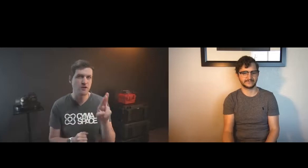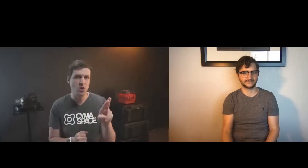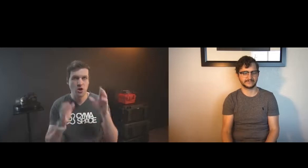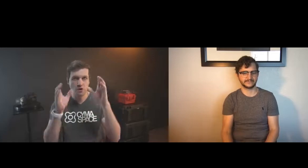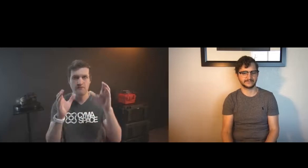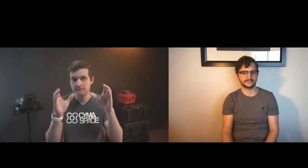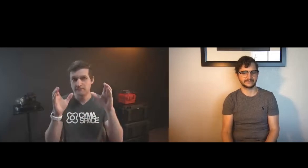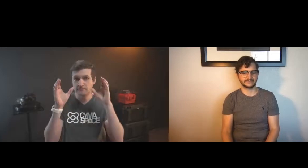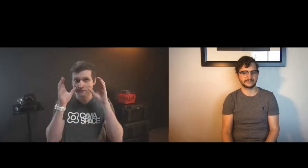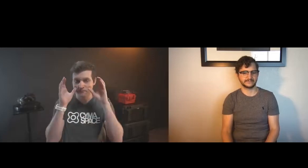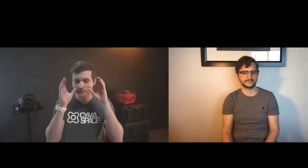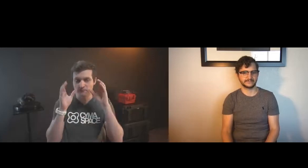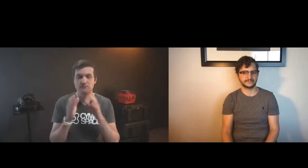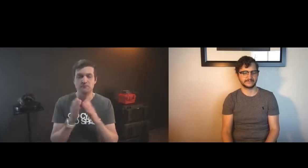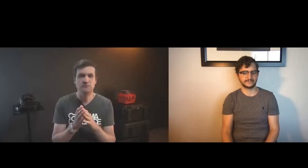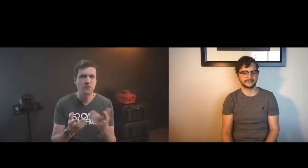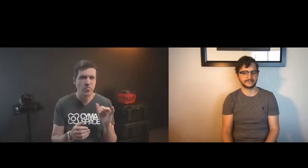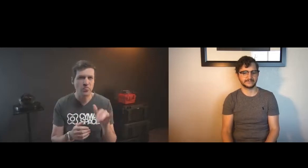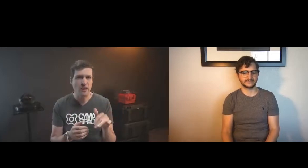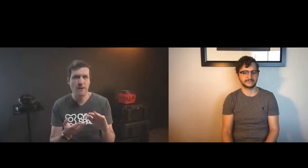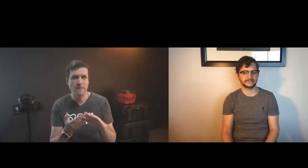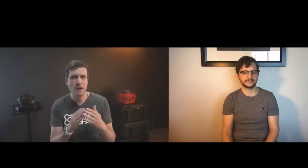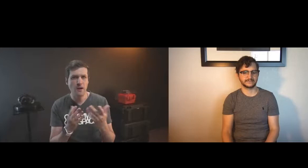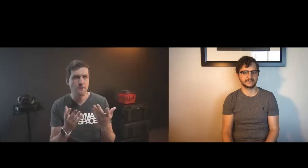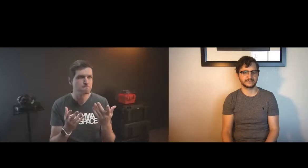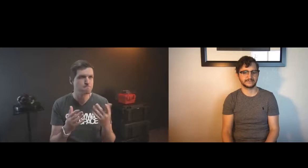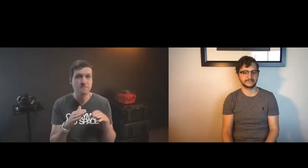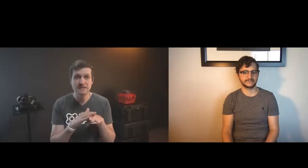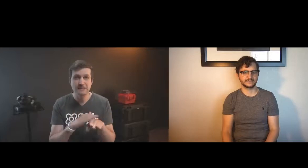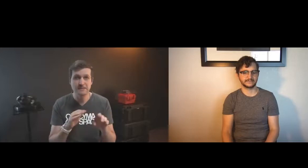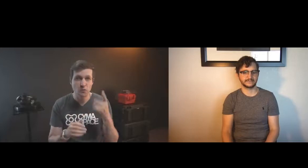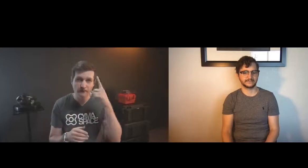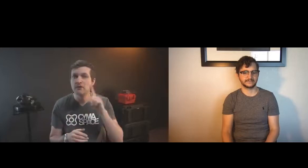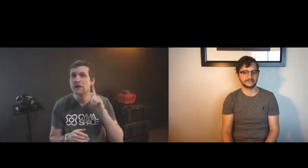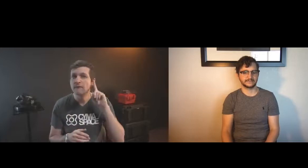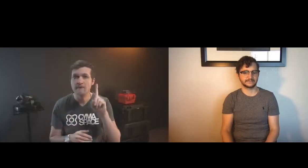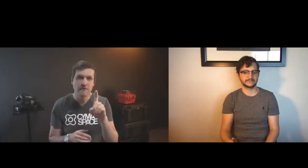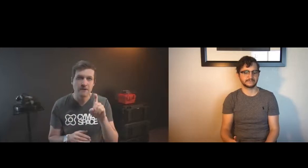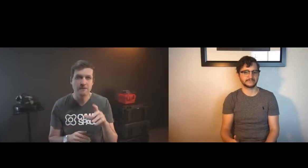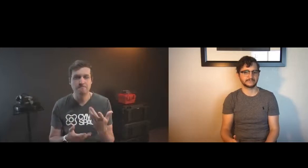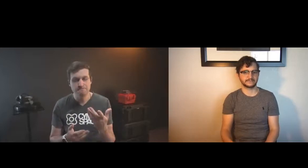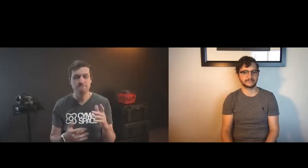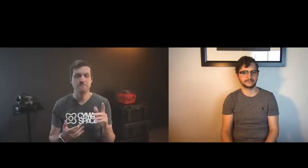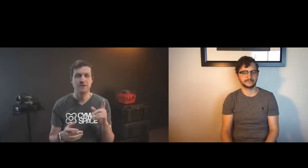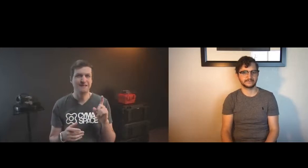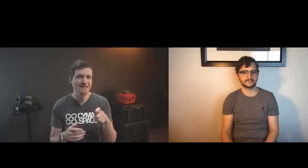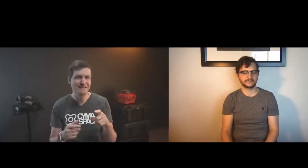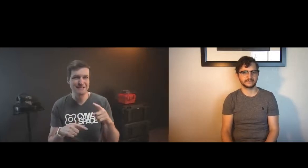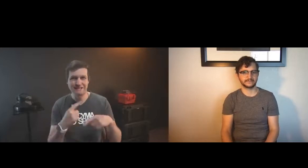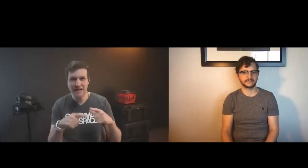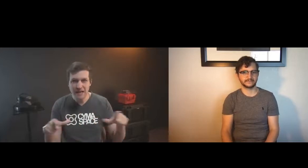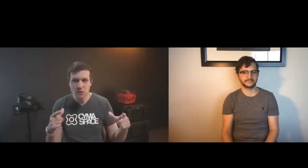my new project is actually more in line with vr and immersive experiences and creating